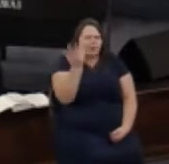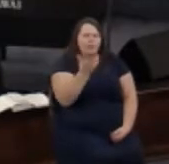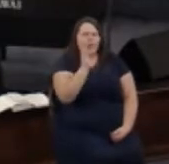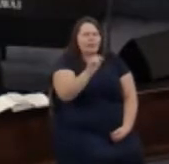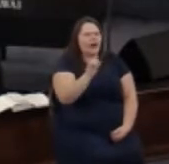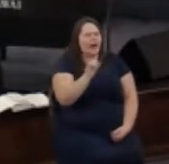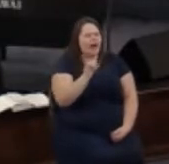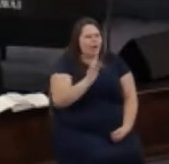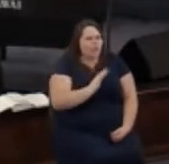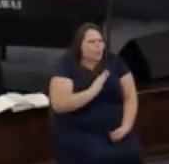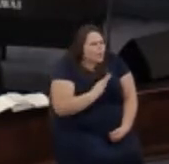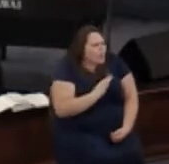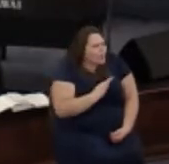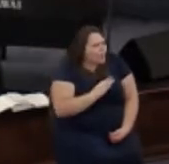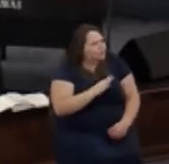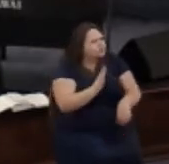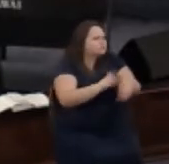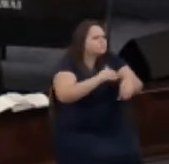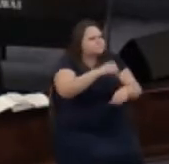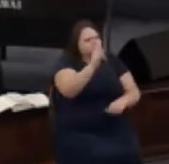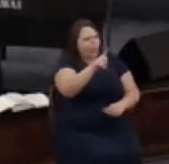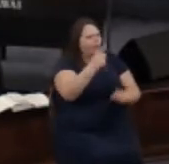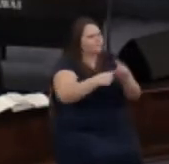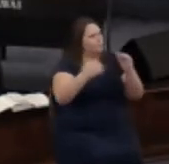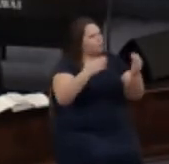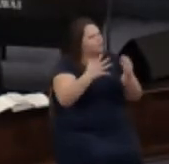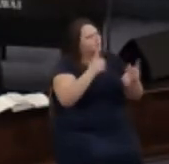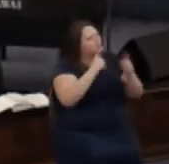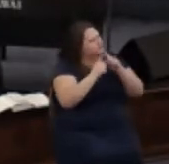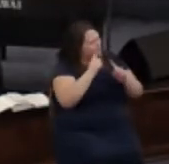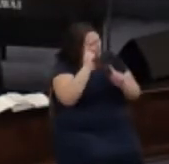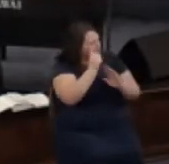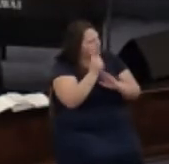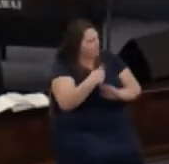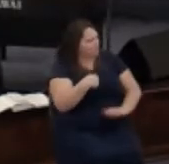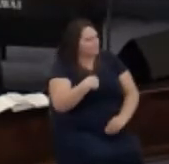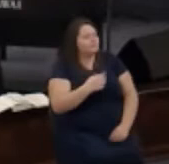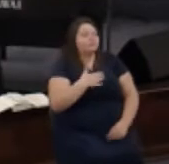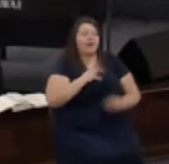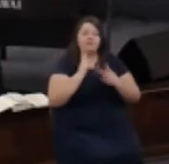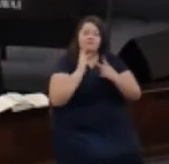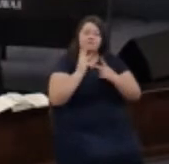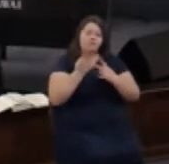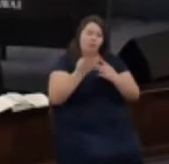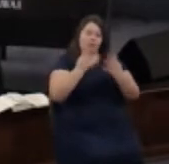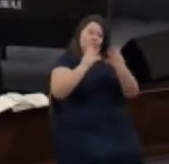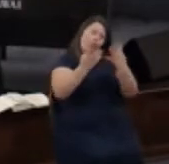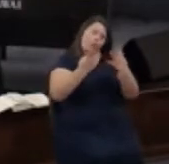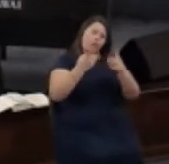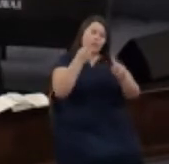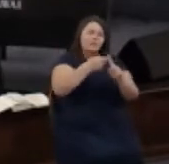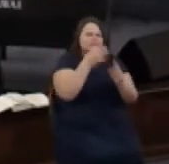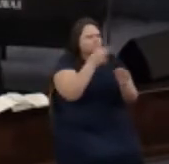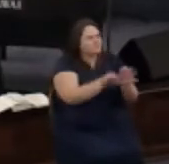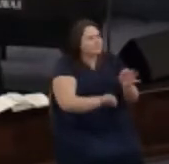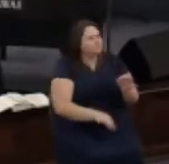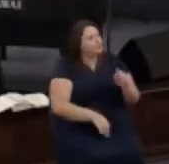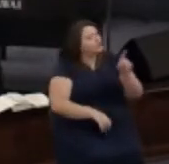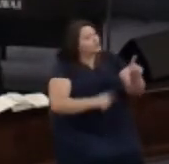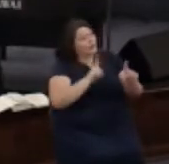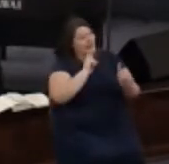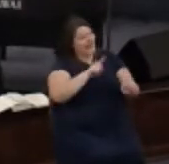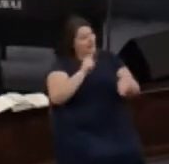war can be because I'm going to talk about them in a moment my fourth point here is simple when you answer the call to prayer